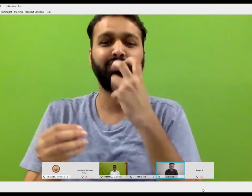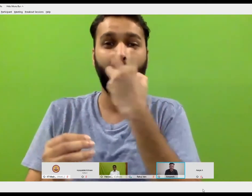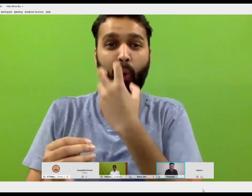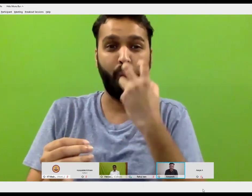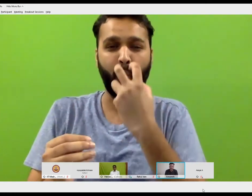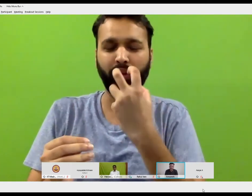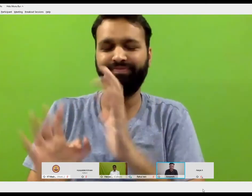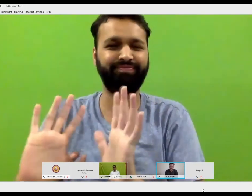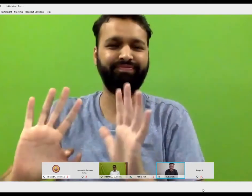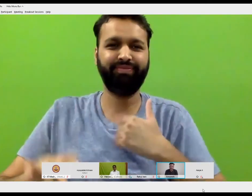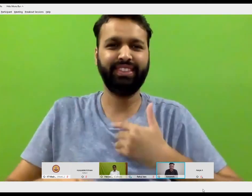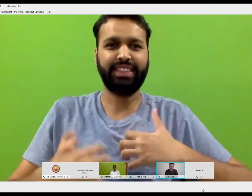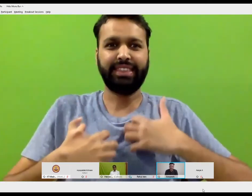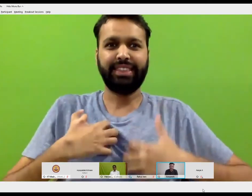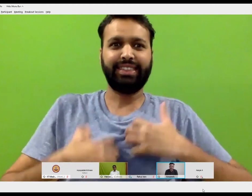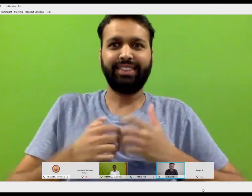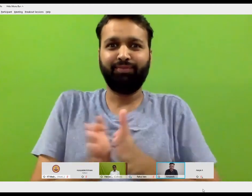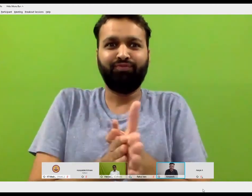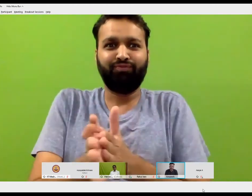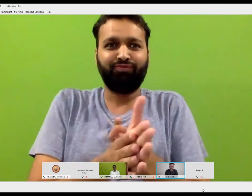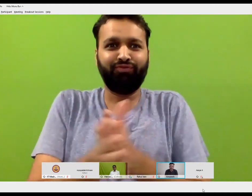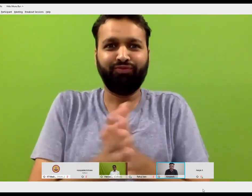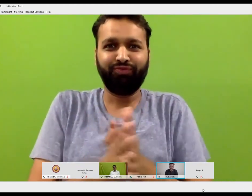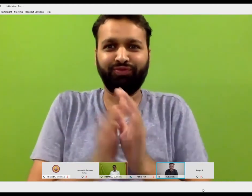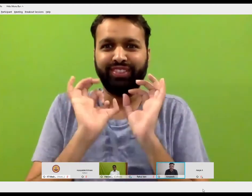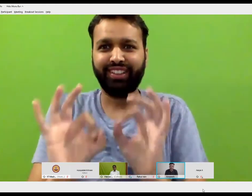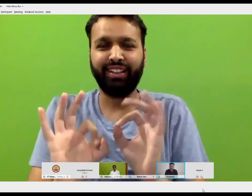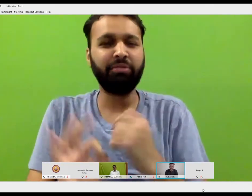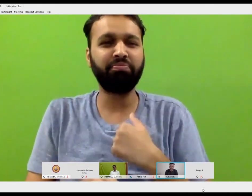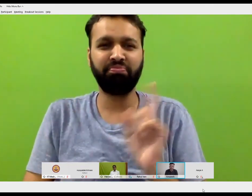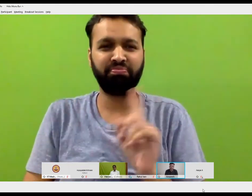I really couldn't understand much. So I wasn't very interested, but my